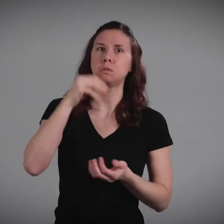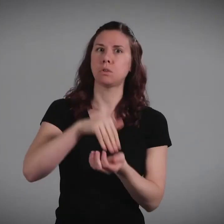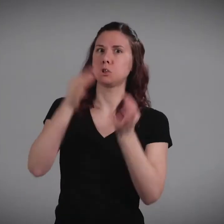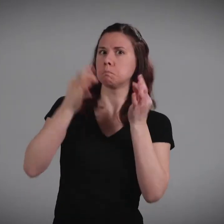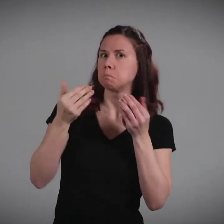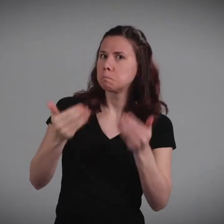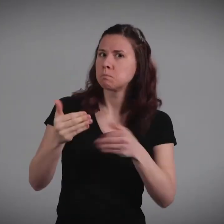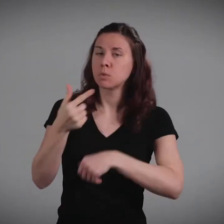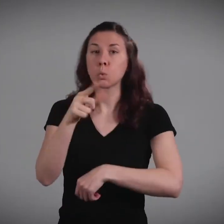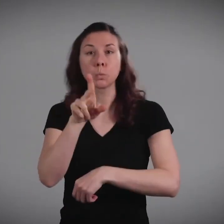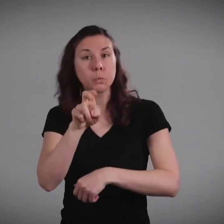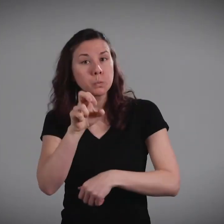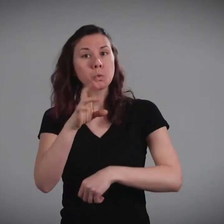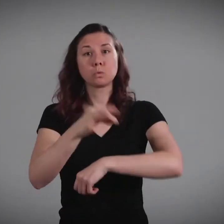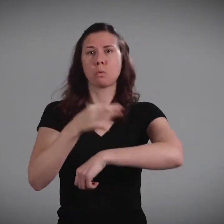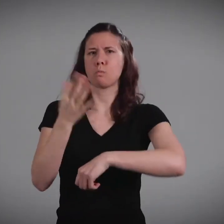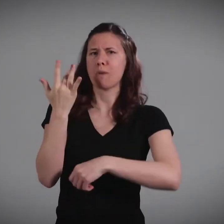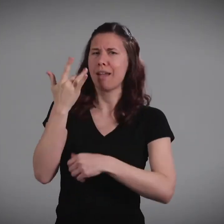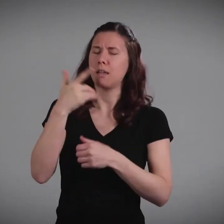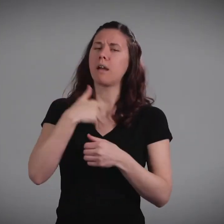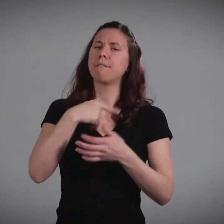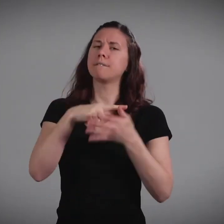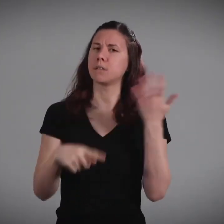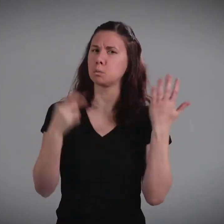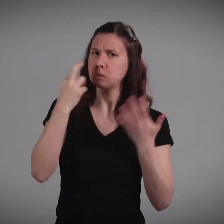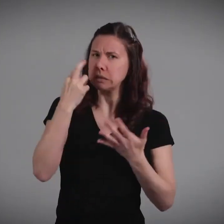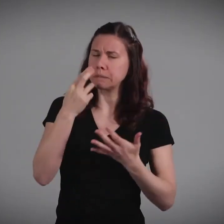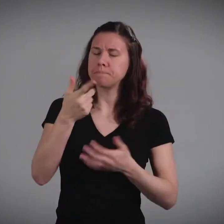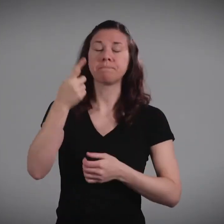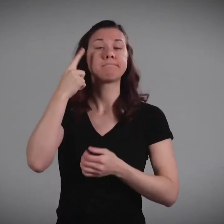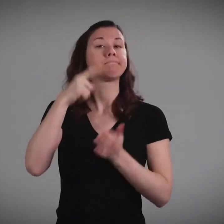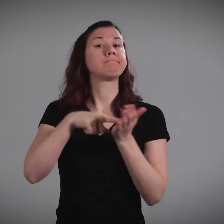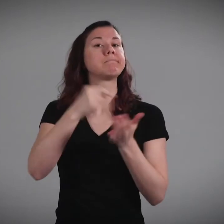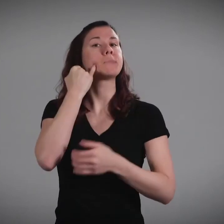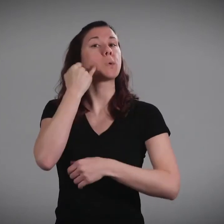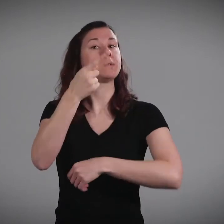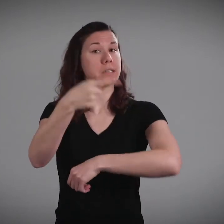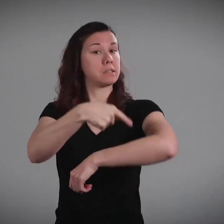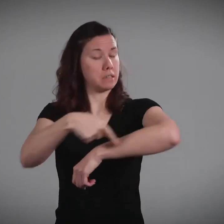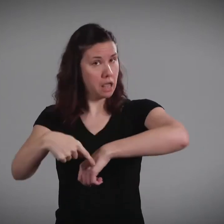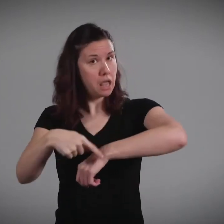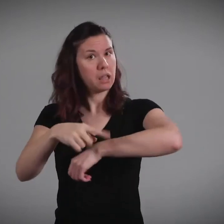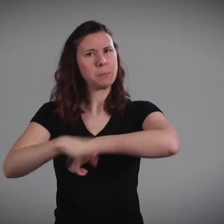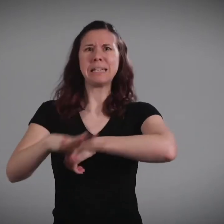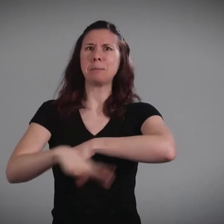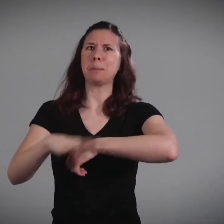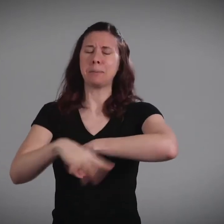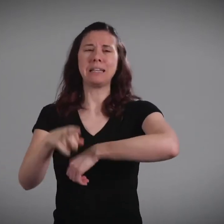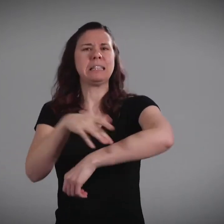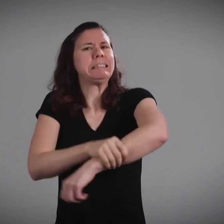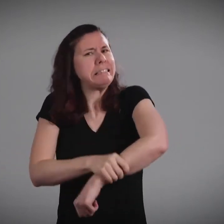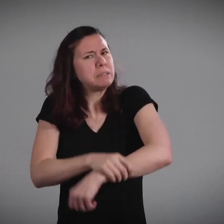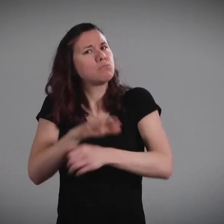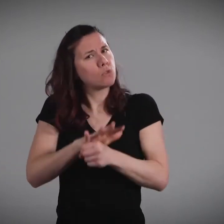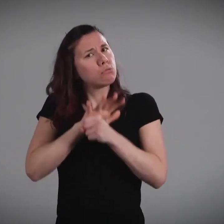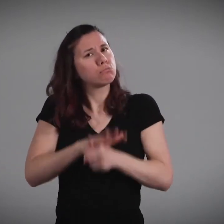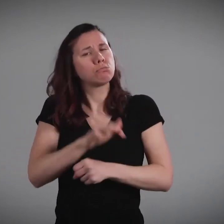There are reasons why the laceration should be fixed in different ways. For example, if you have a cut on your arm and you apply pressure for